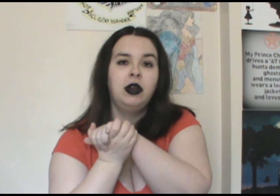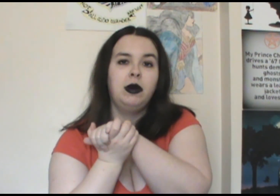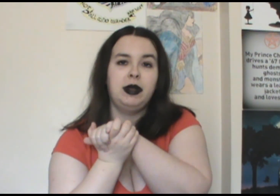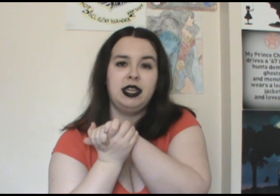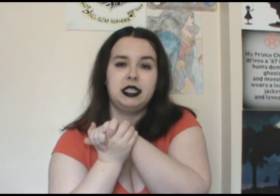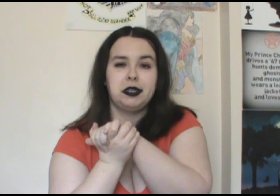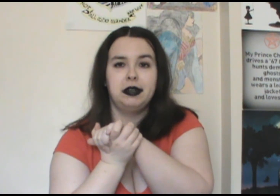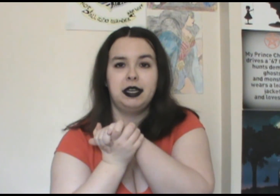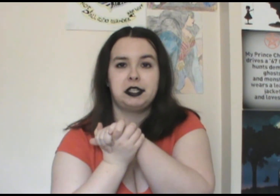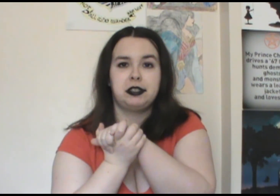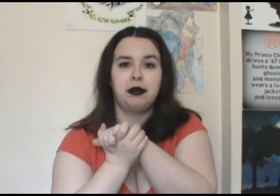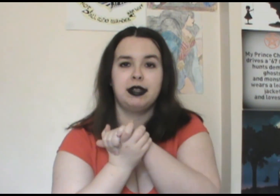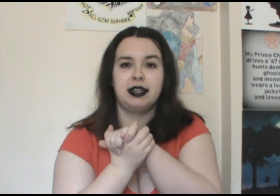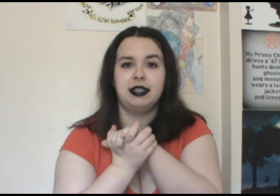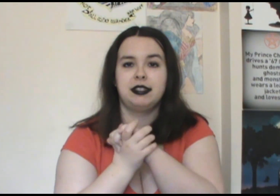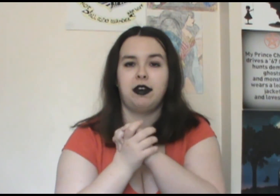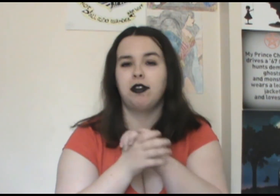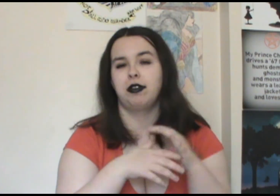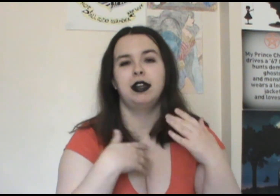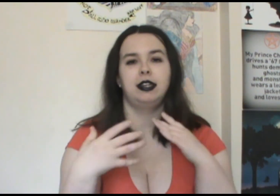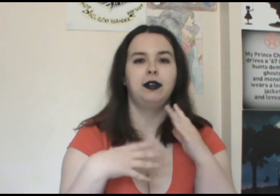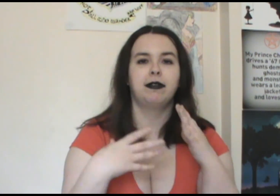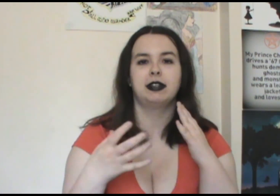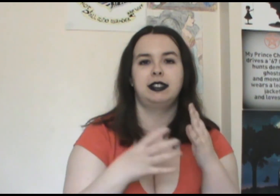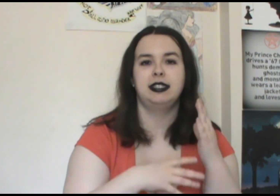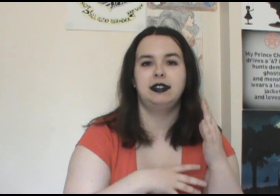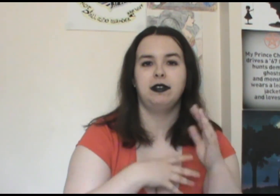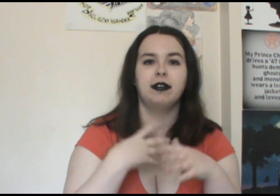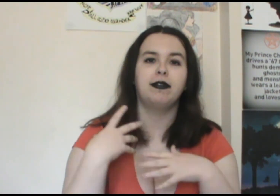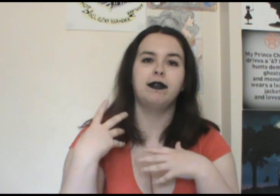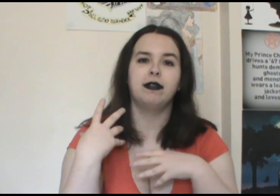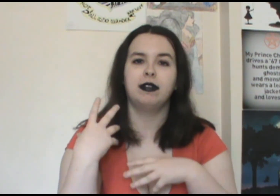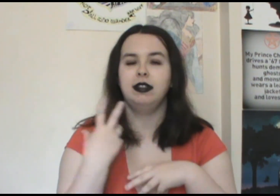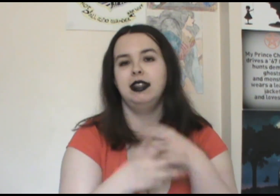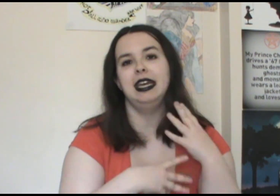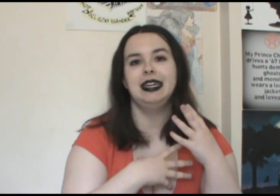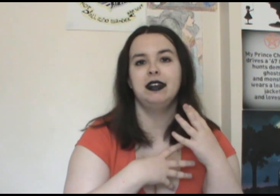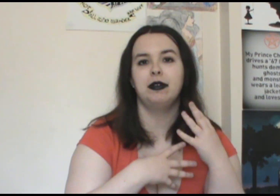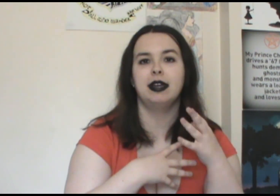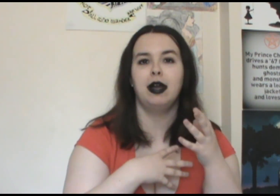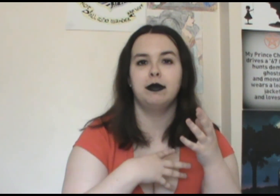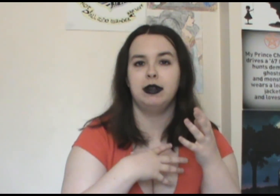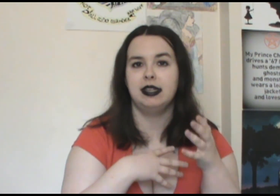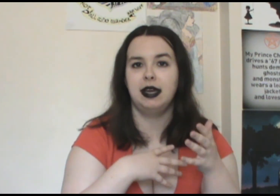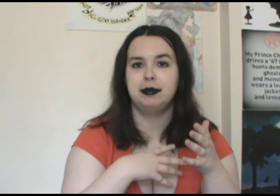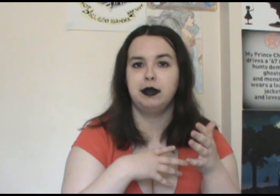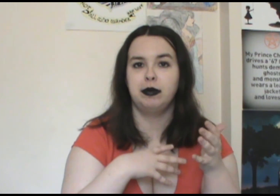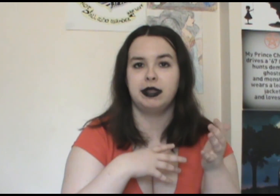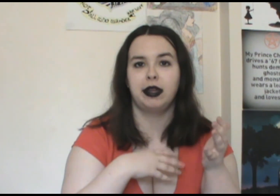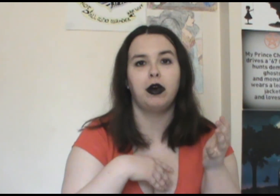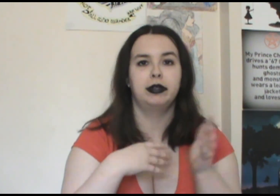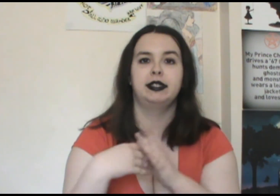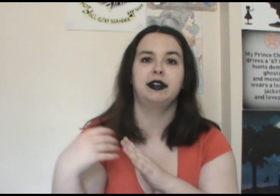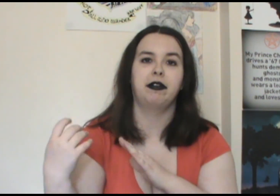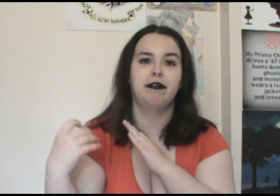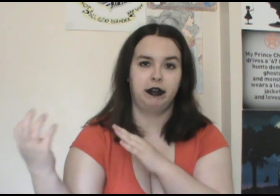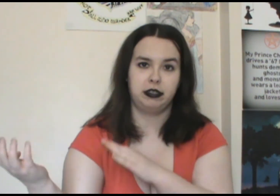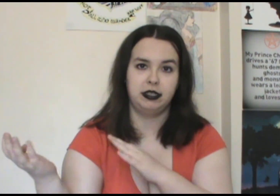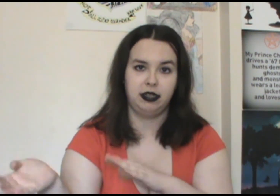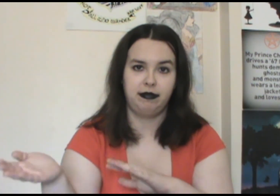With it sort of like showing like these alternate universes sort of thing going on in the episode with like all these different versions of